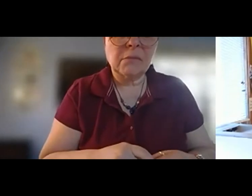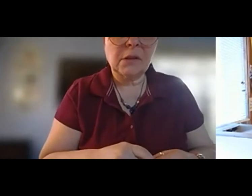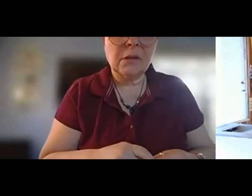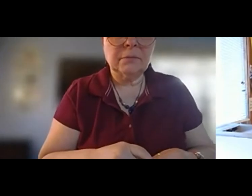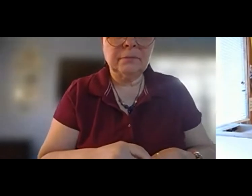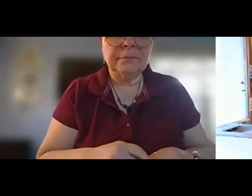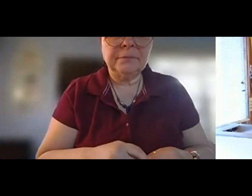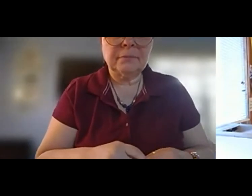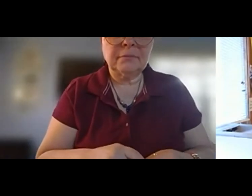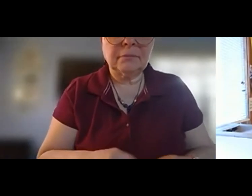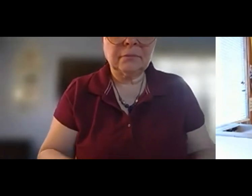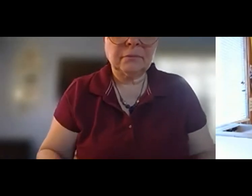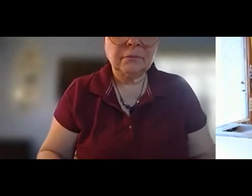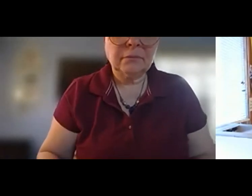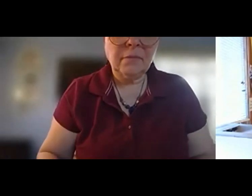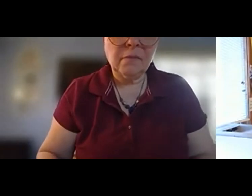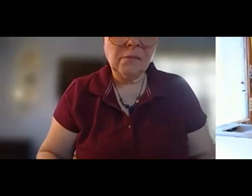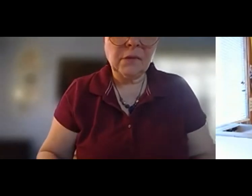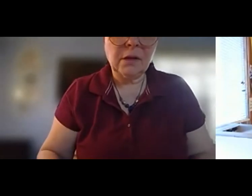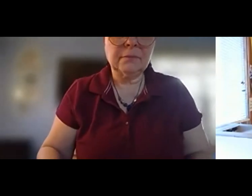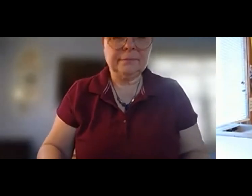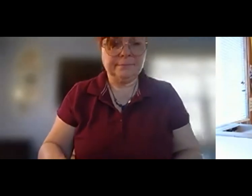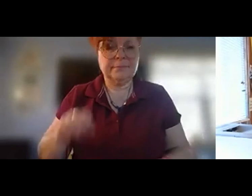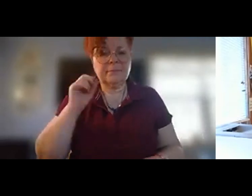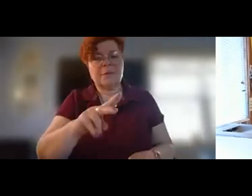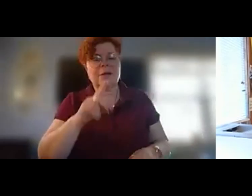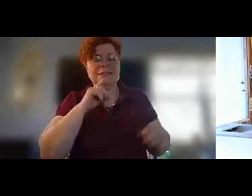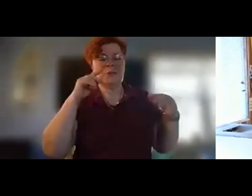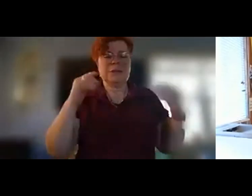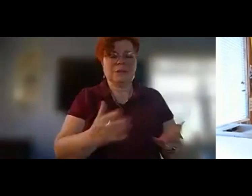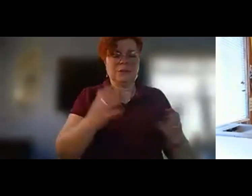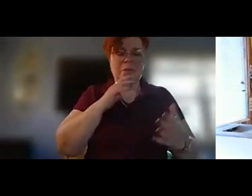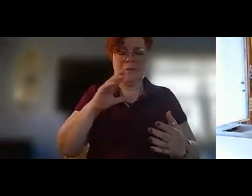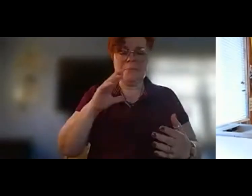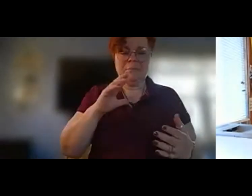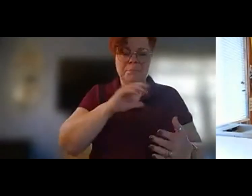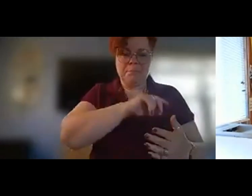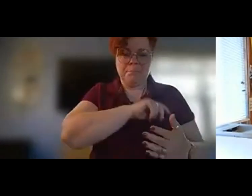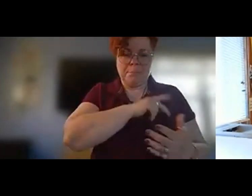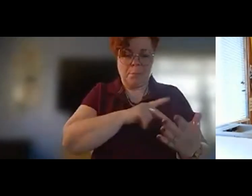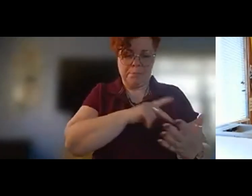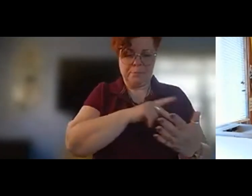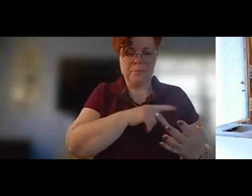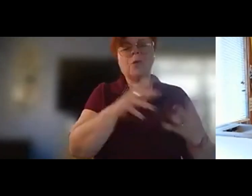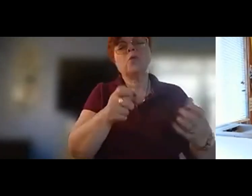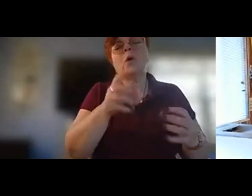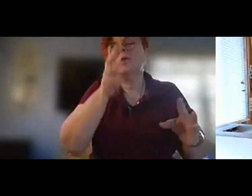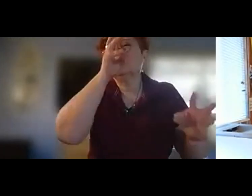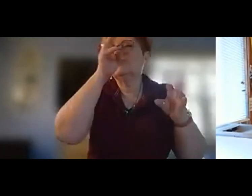yeah i think that's the only one okay so here's the here's the poem and and you want to you want to pretend that you're looking at a whole bunch of